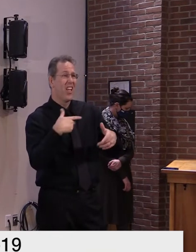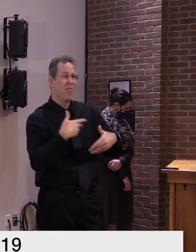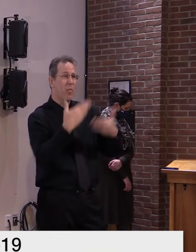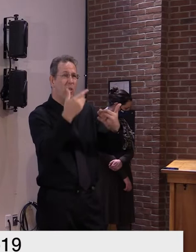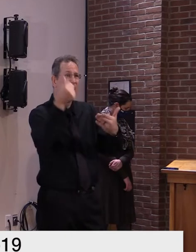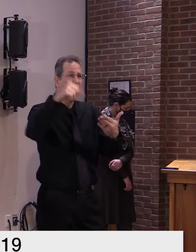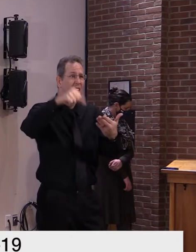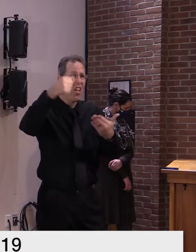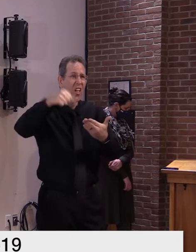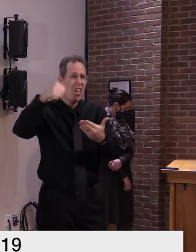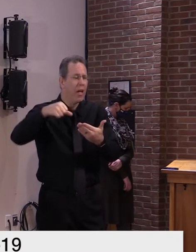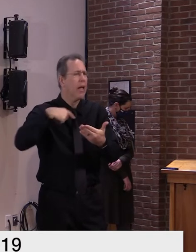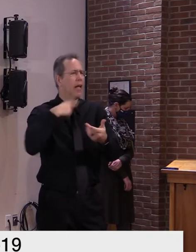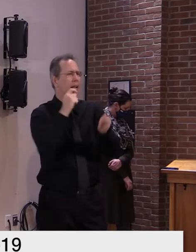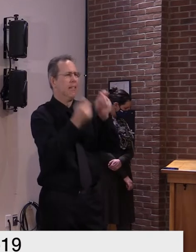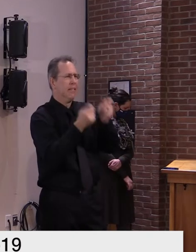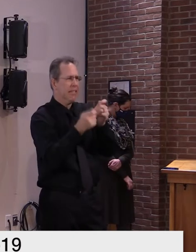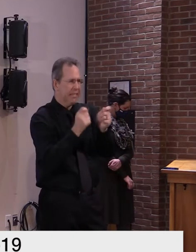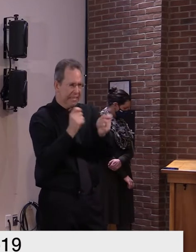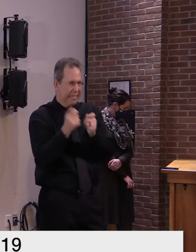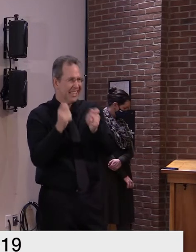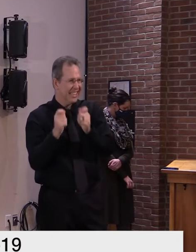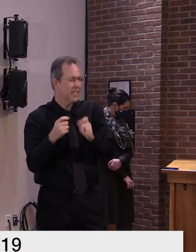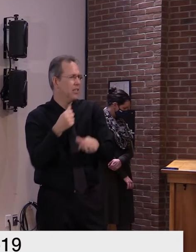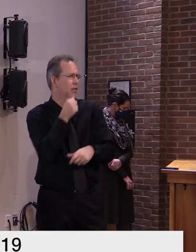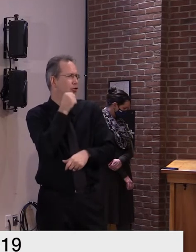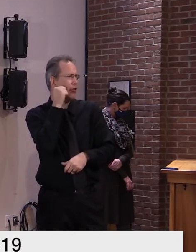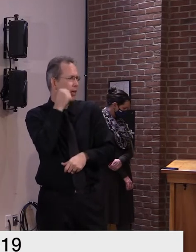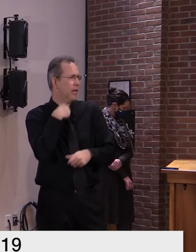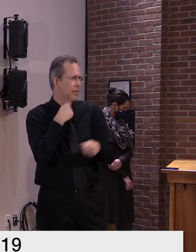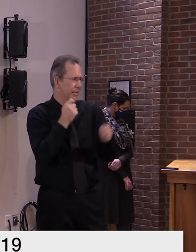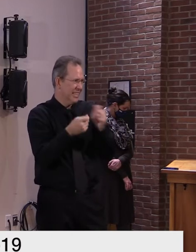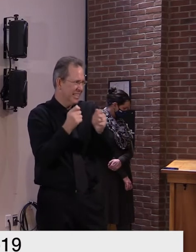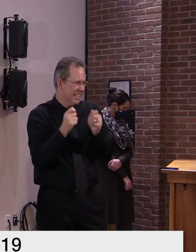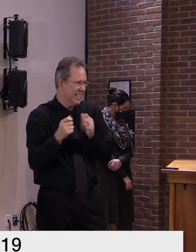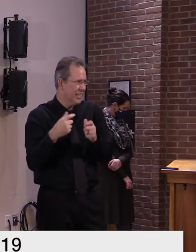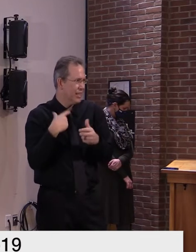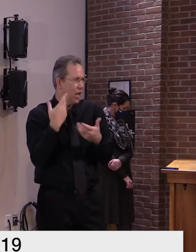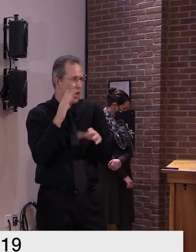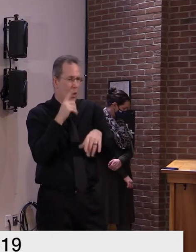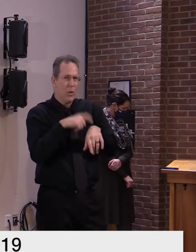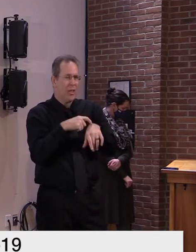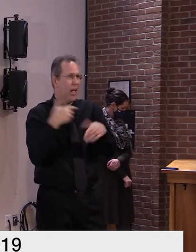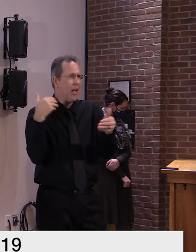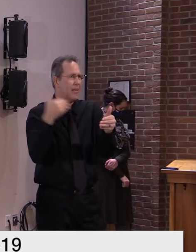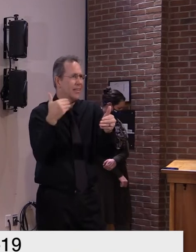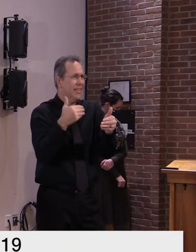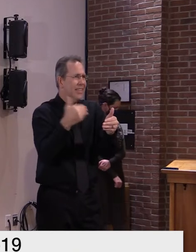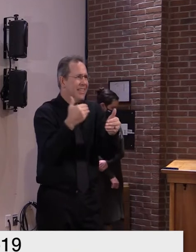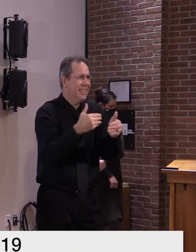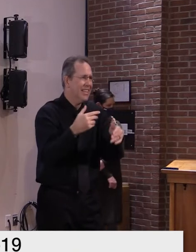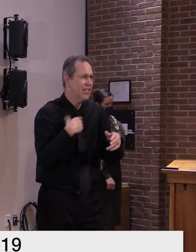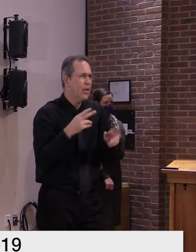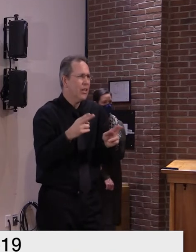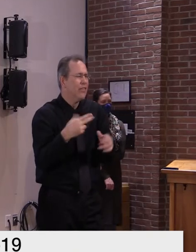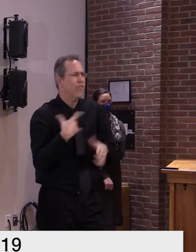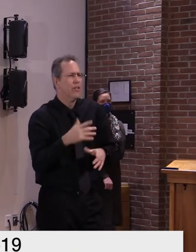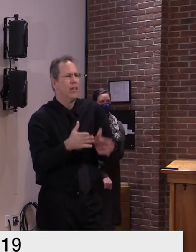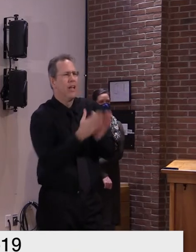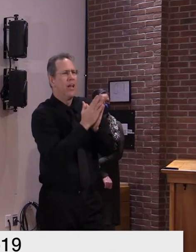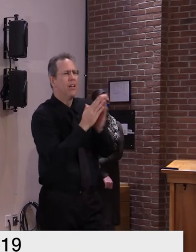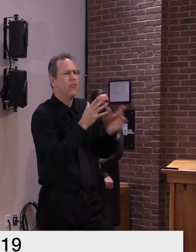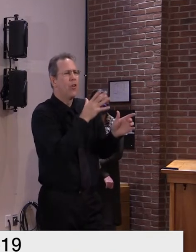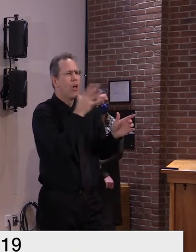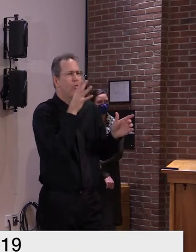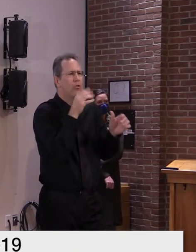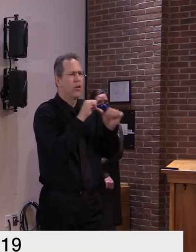because the time of the clock is ticking and so we asked for uh the agricultural grant to